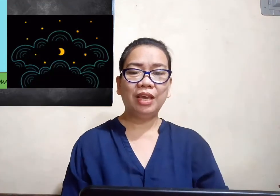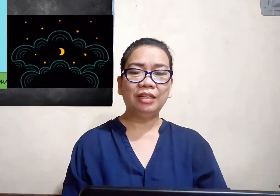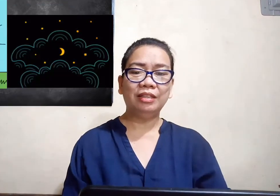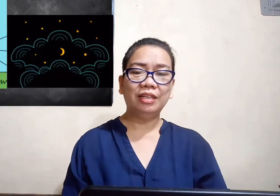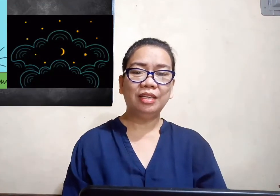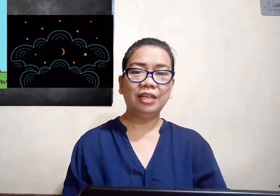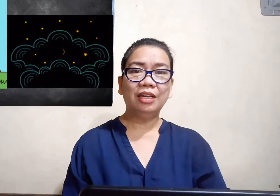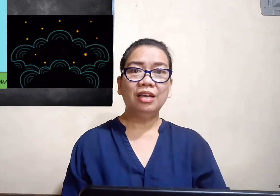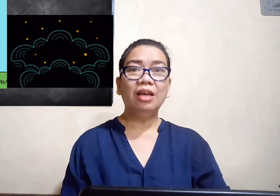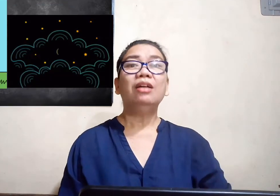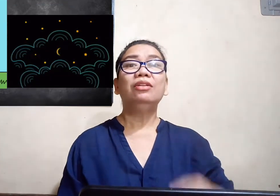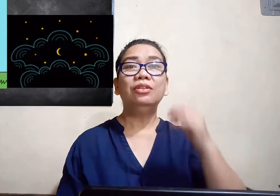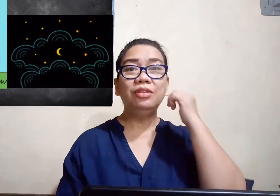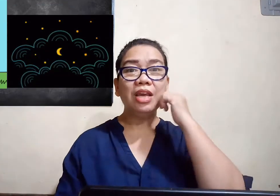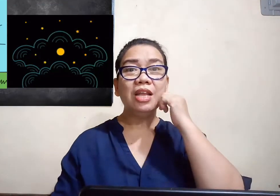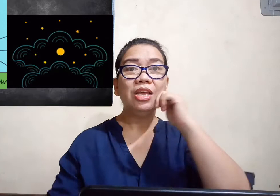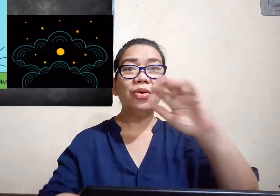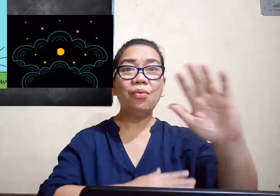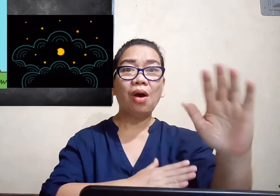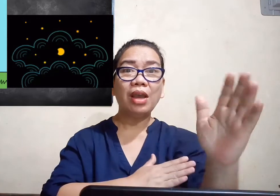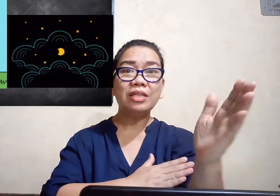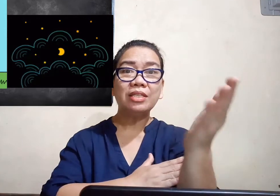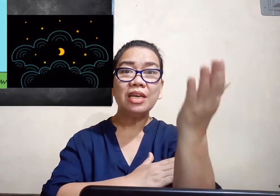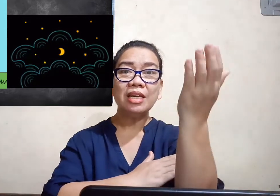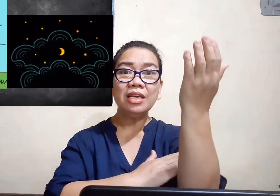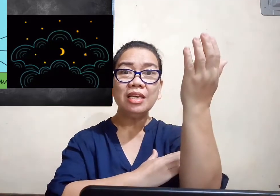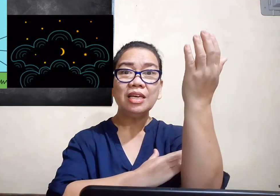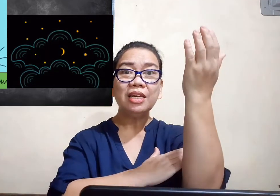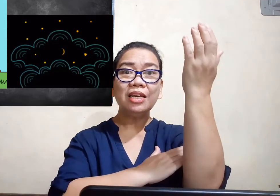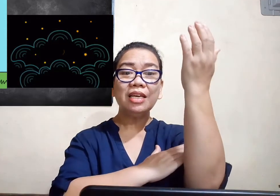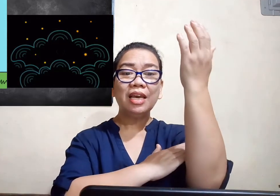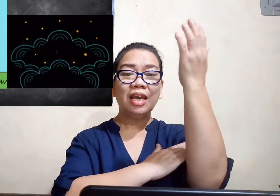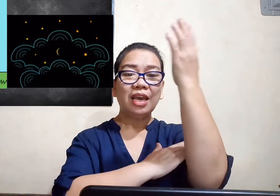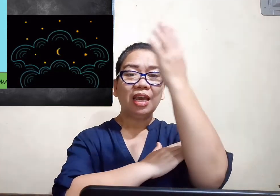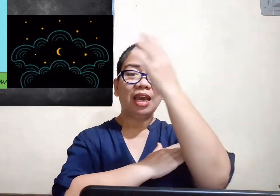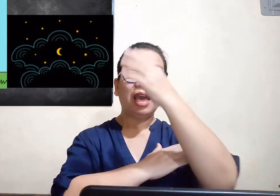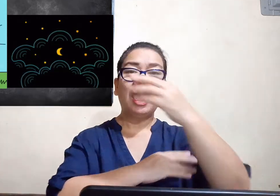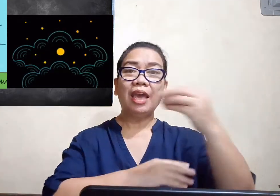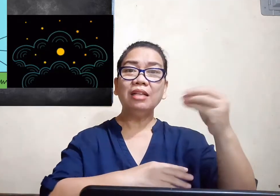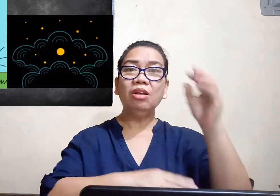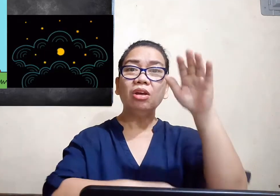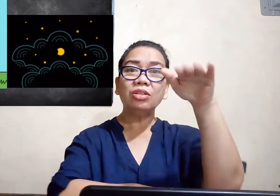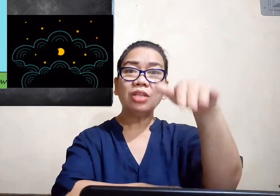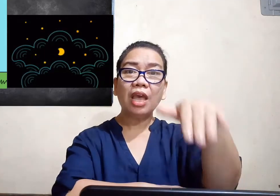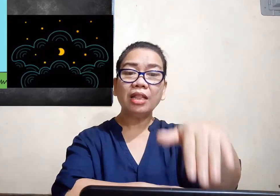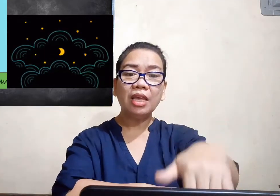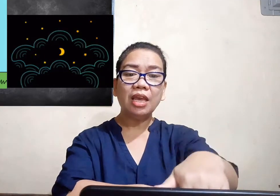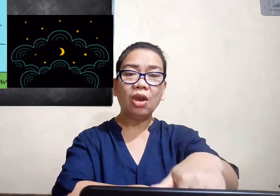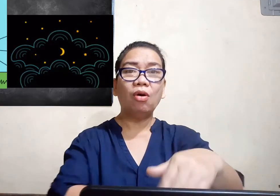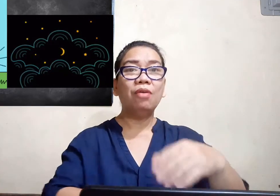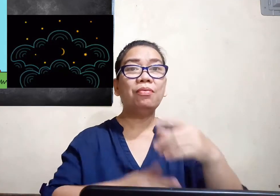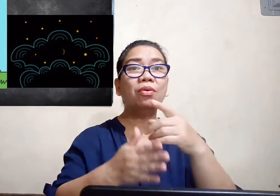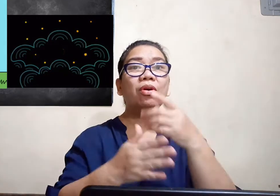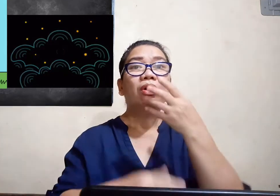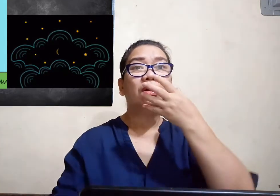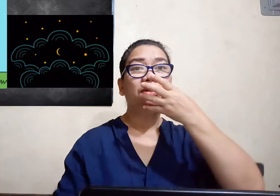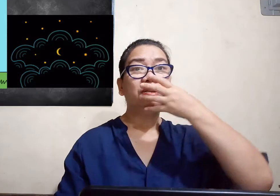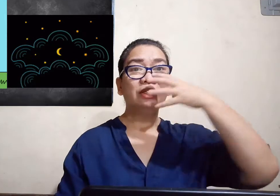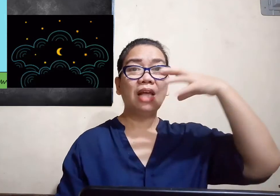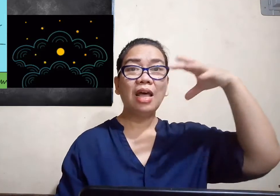the daily rising and setting of the Sun